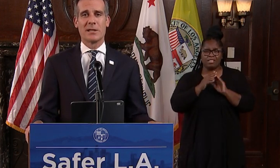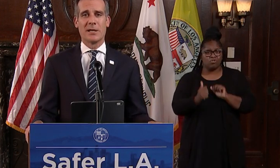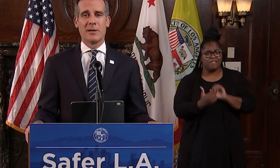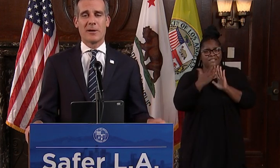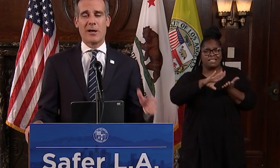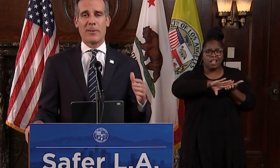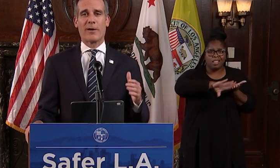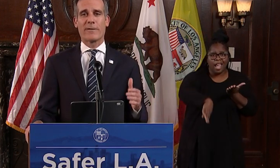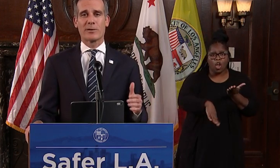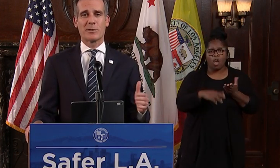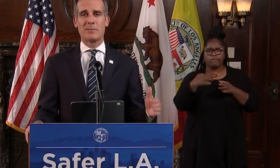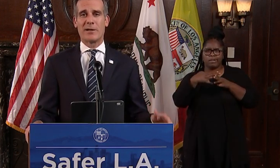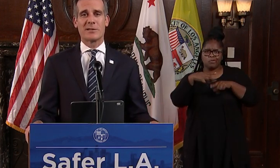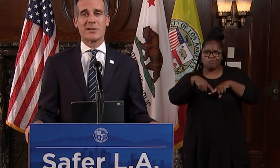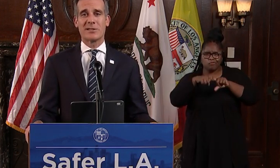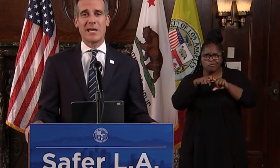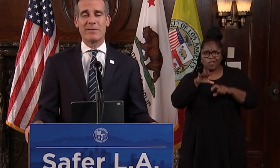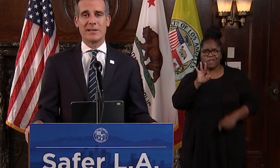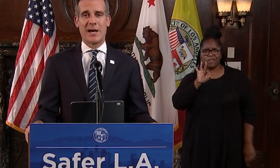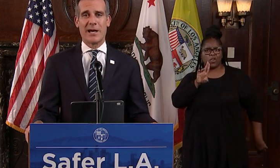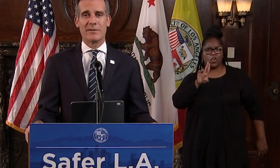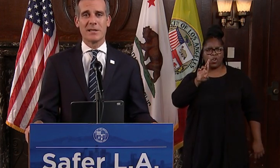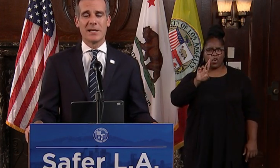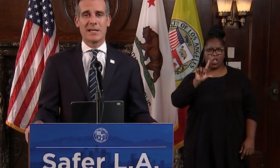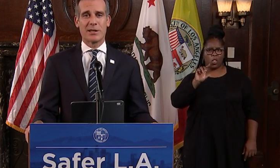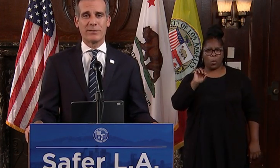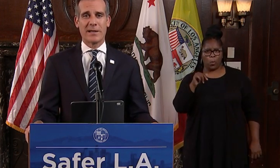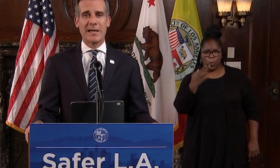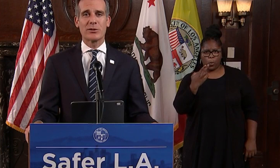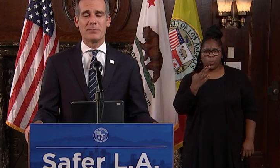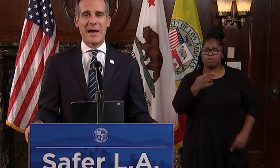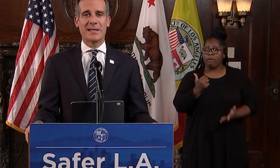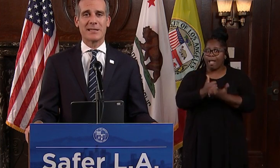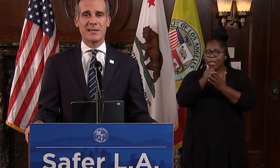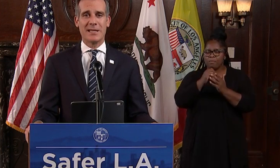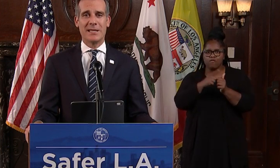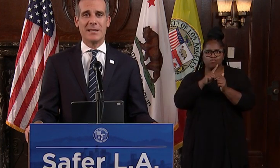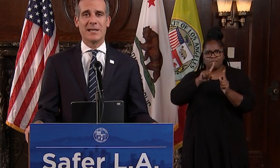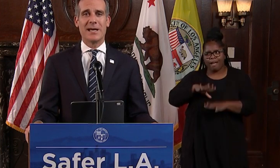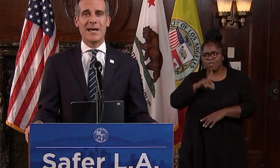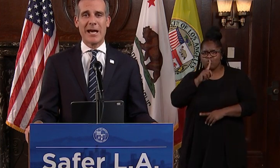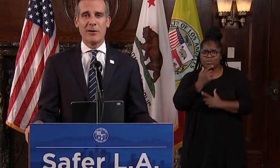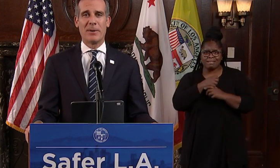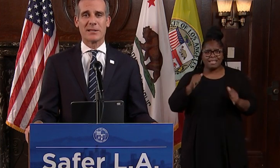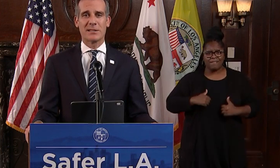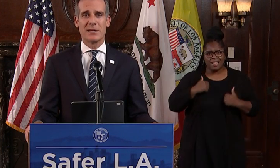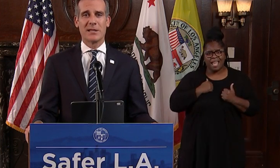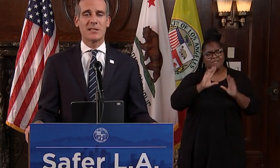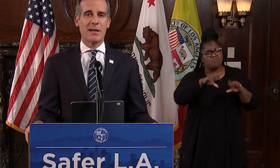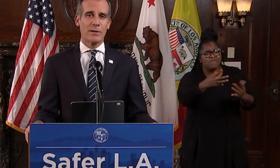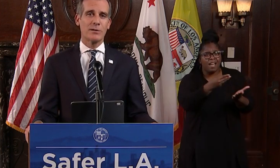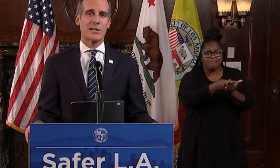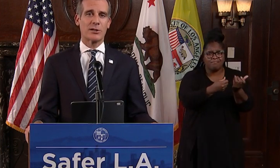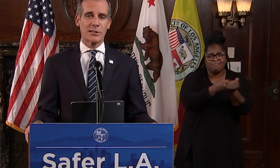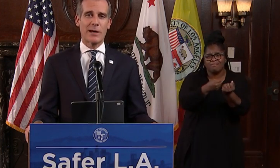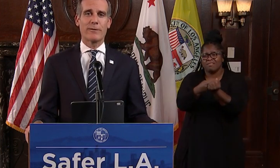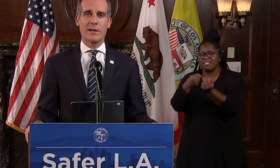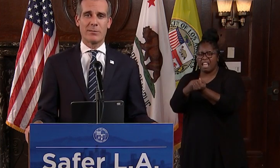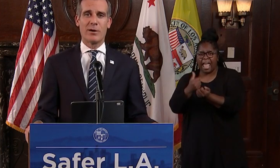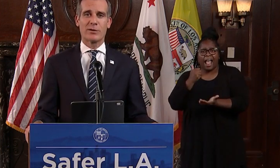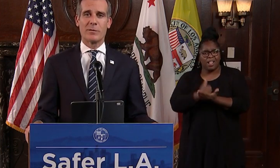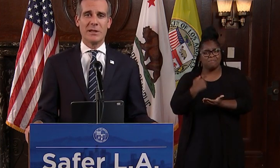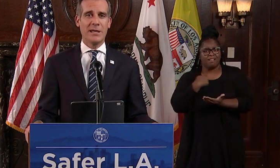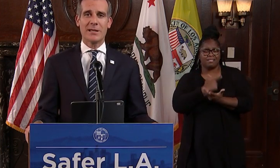layoffs, help our first responders that are saving lives get the financial backing that they need, and help us save those that are